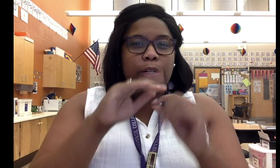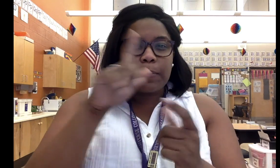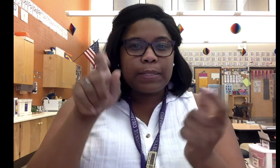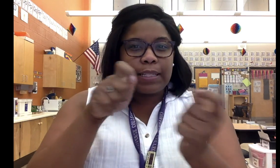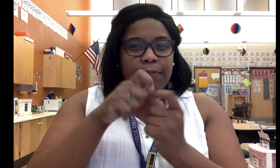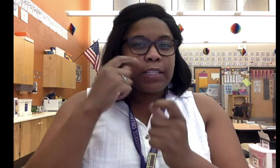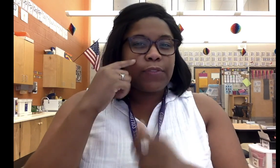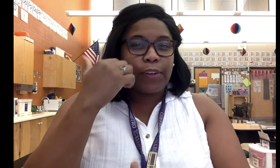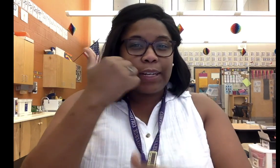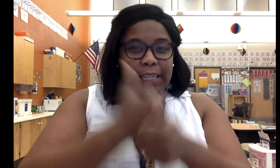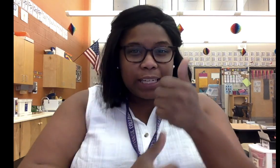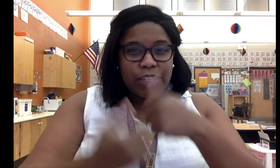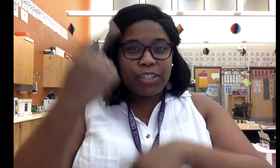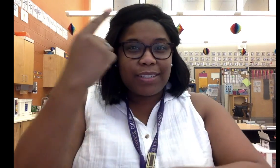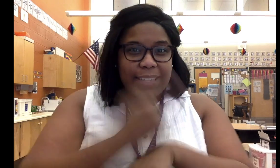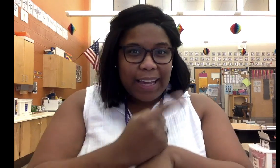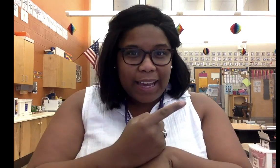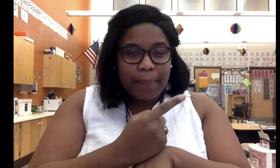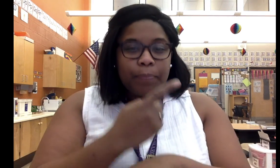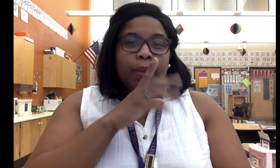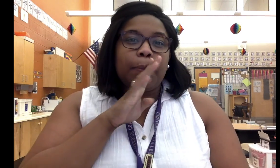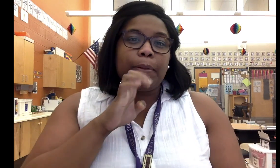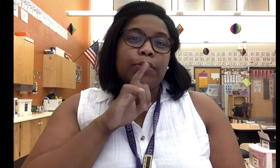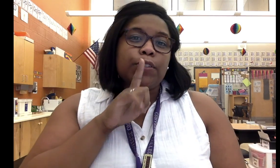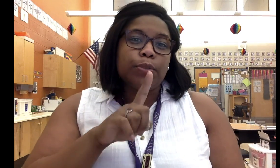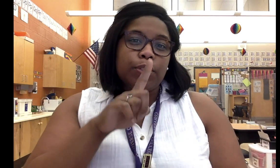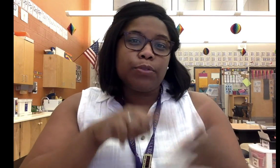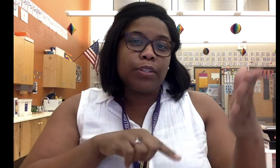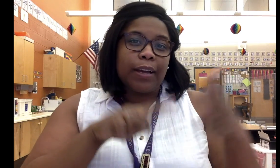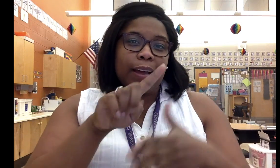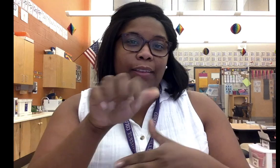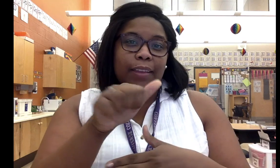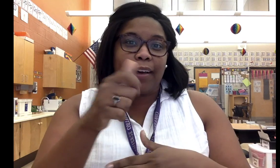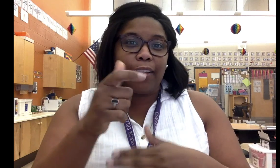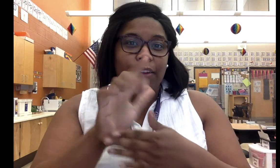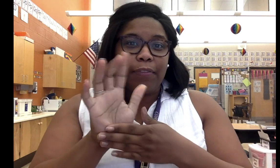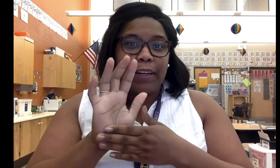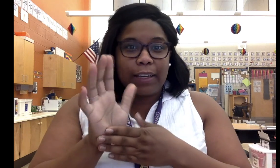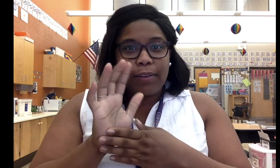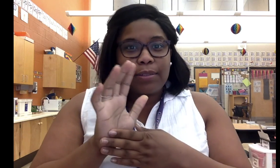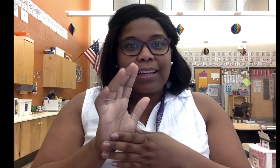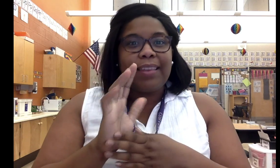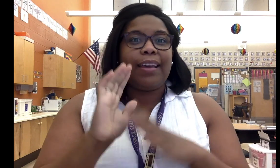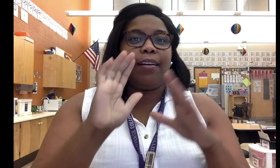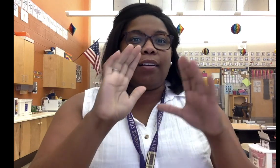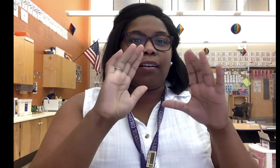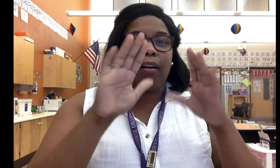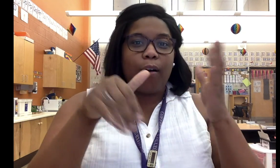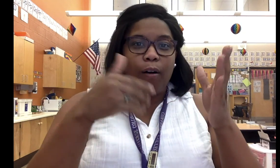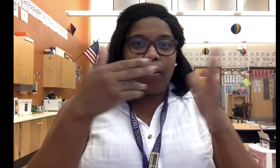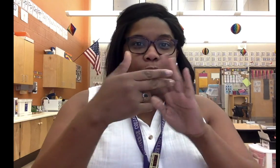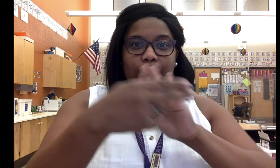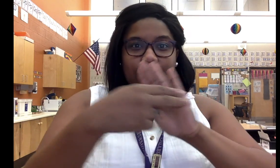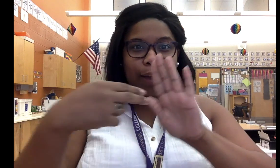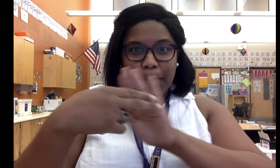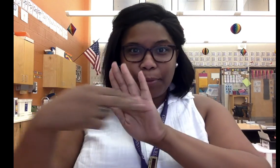specifics for each day, be sure to check out the other videos and they are all labeled